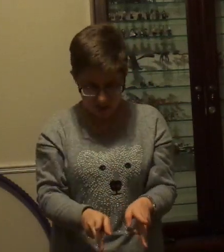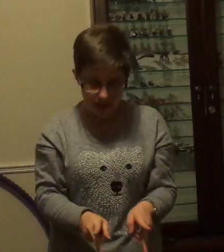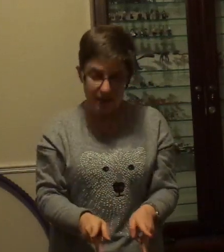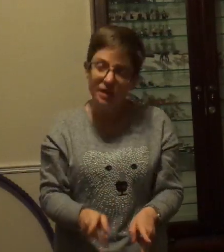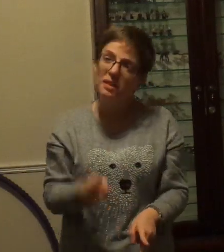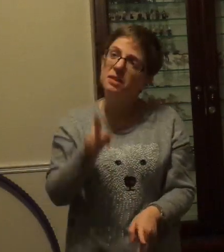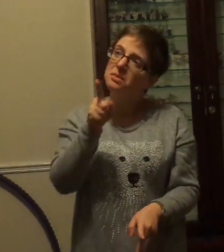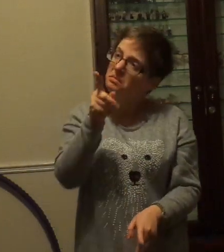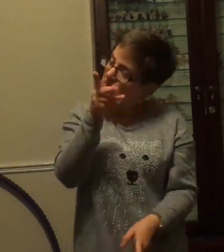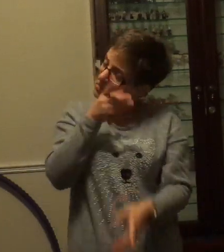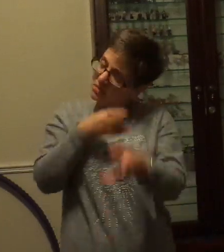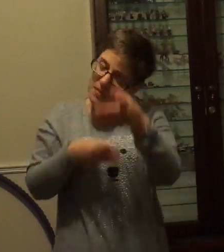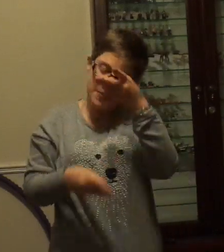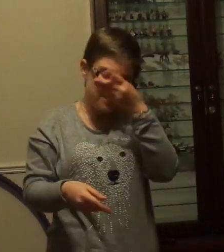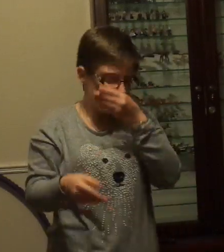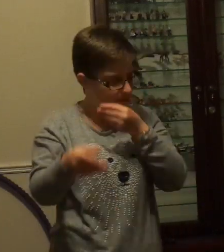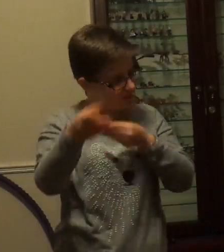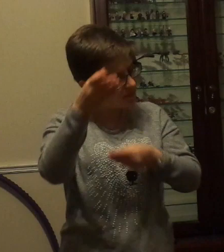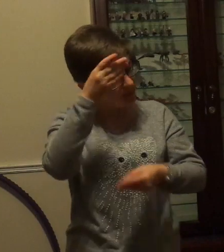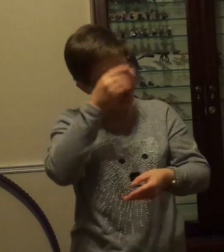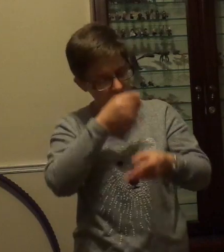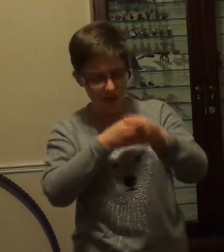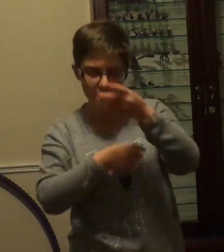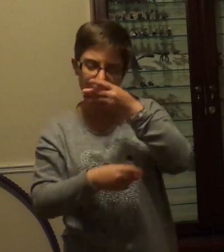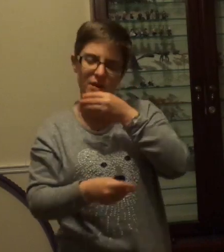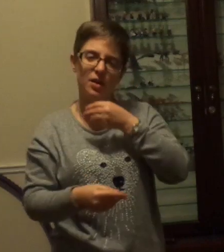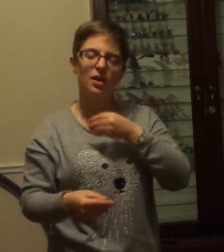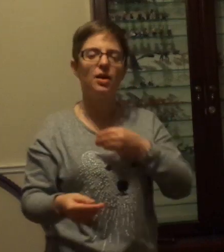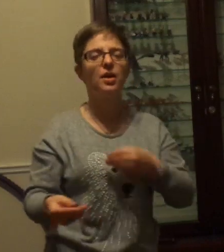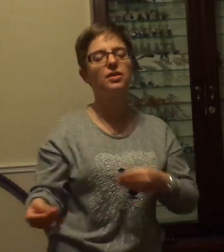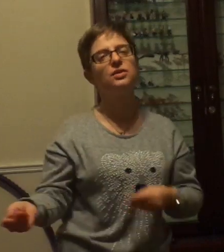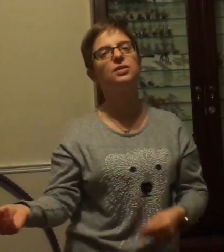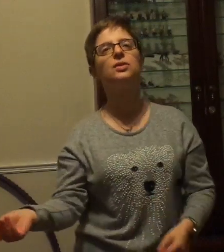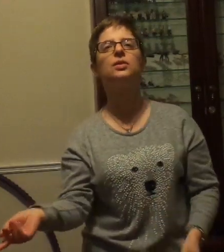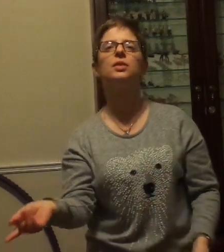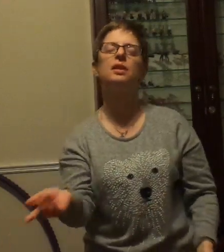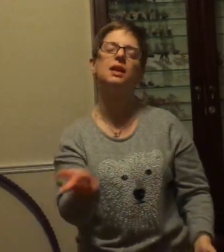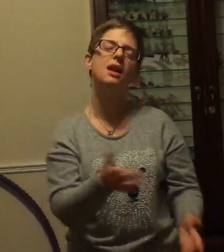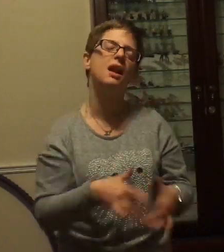that never learns to live.